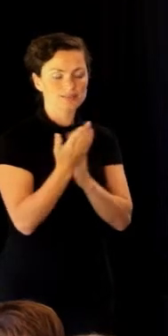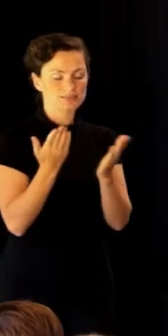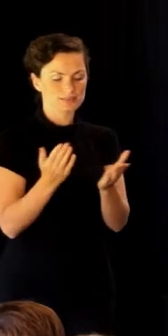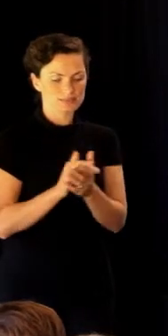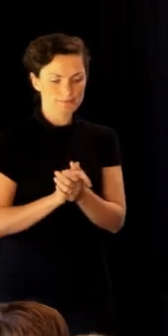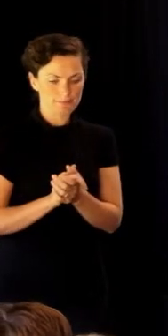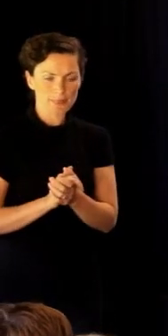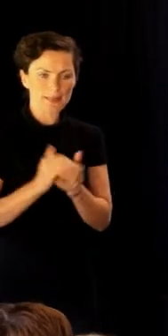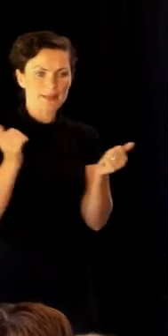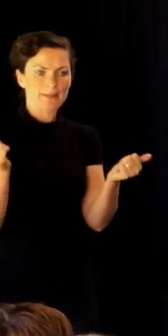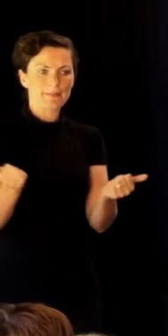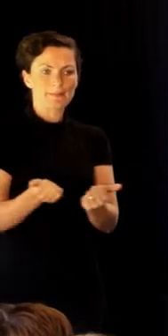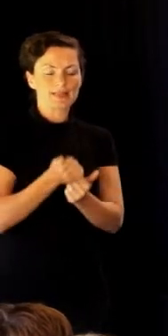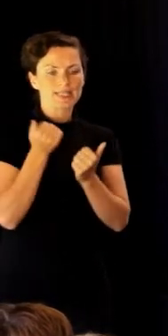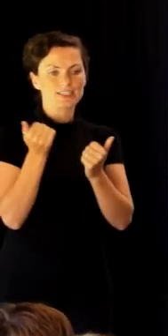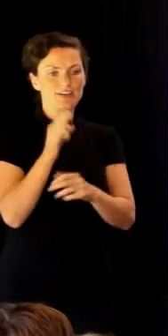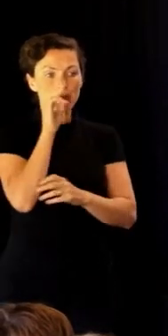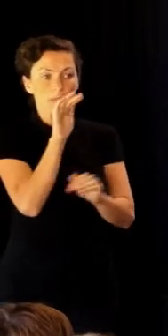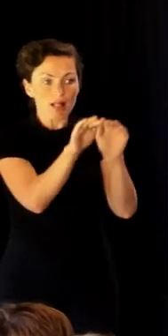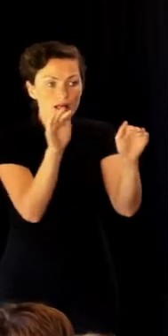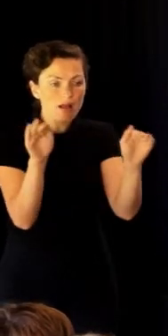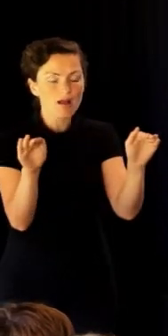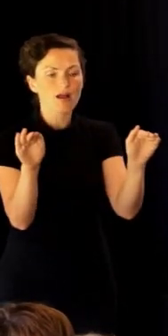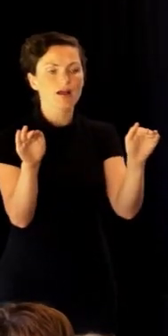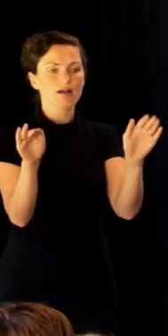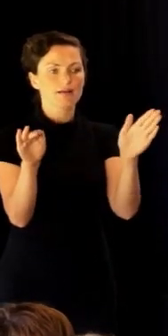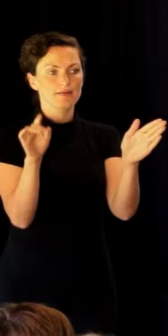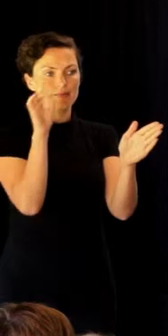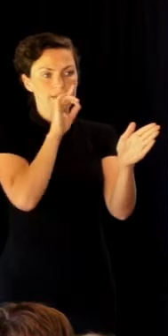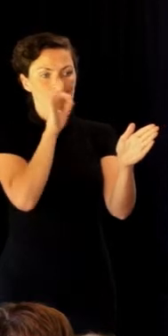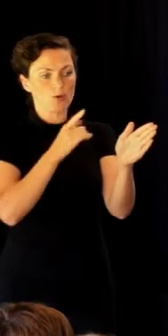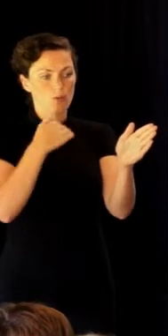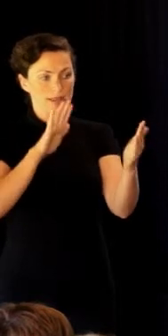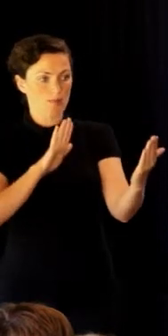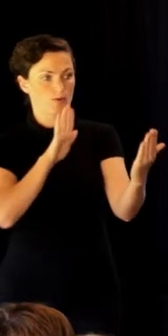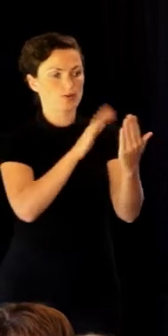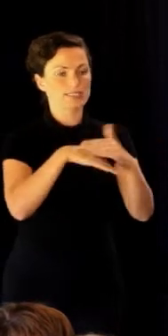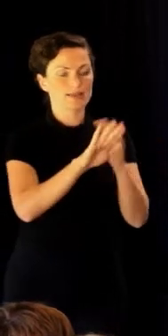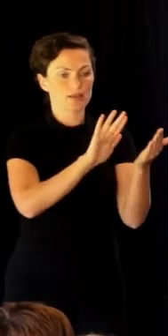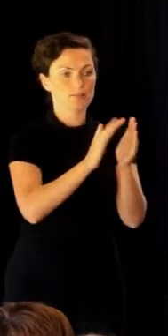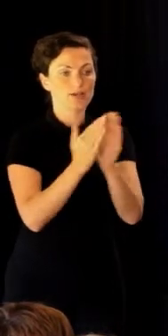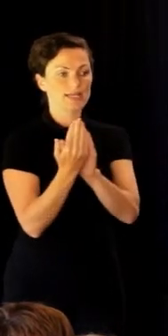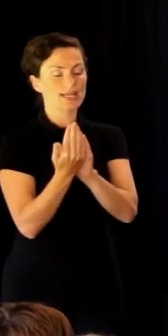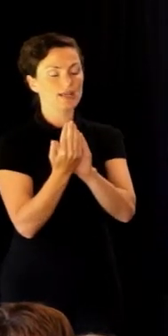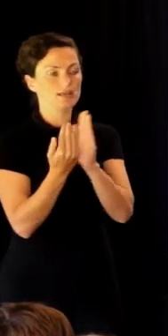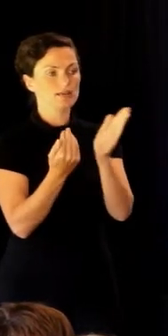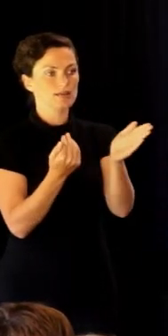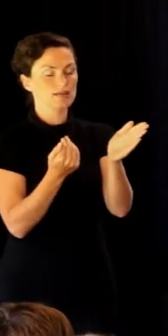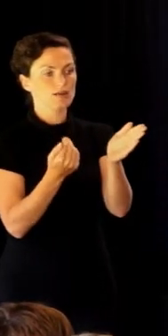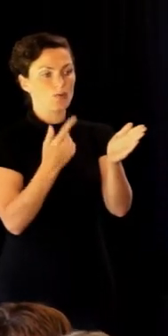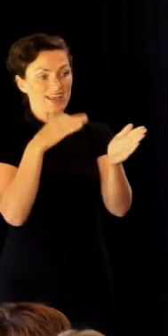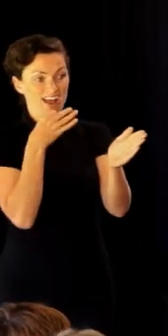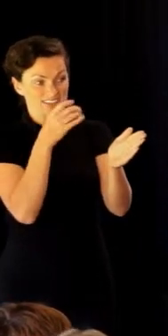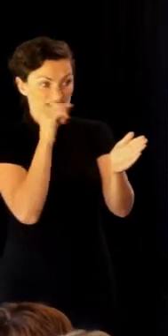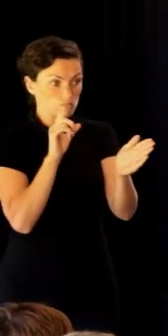There was lots of shoulder tapping and lots of people being approached within the community saying, well, you know, can you